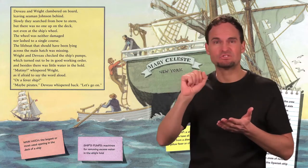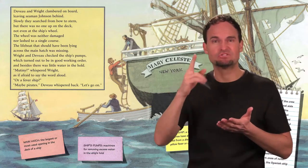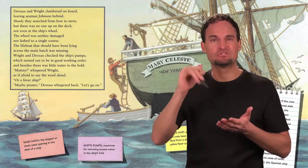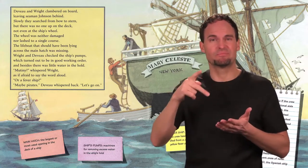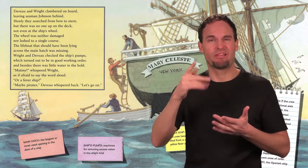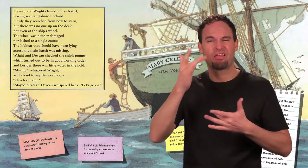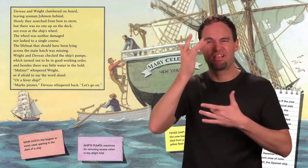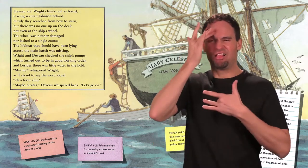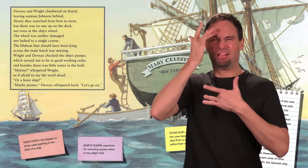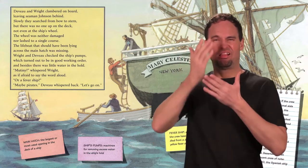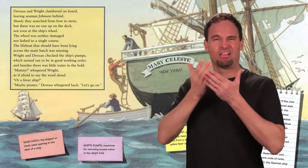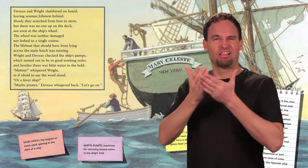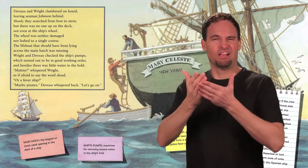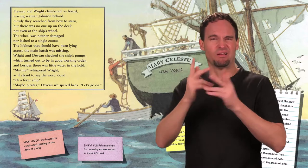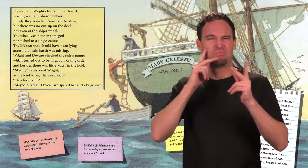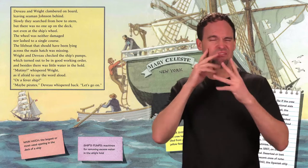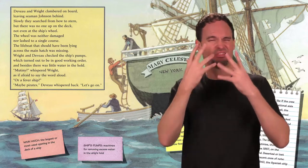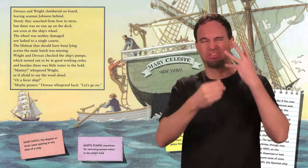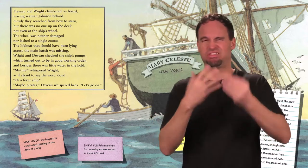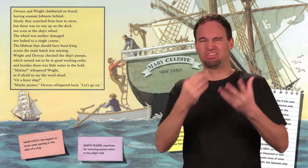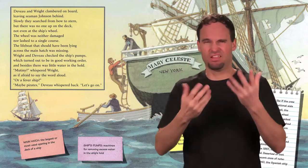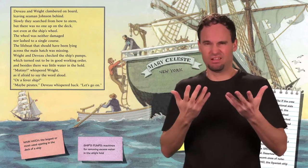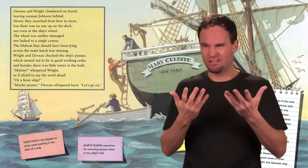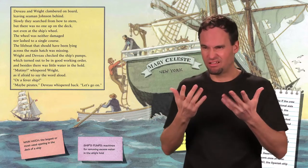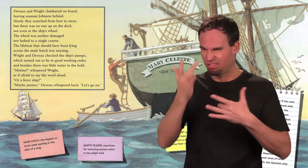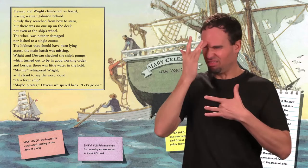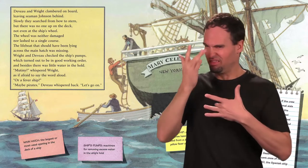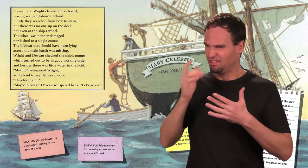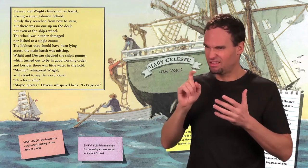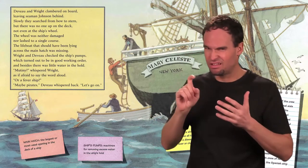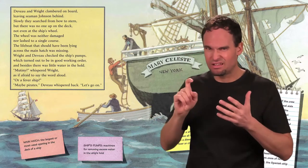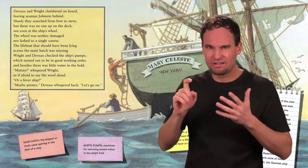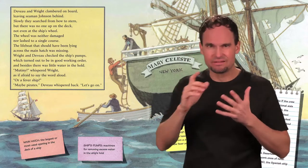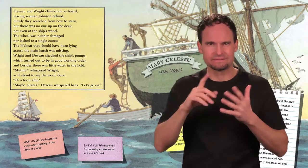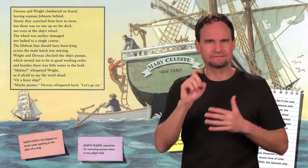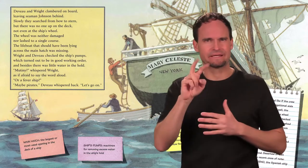pirates? Devaux whispered back. Let's go on.